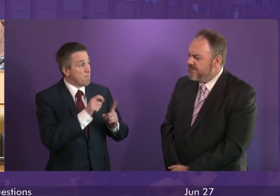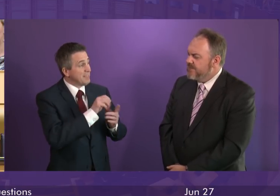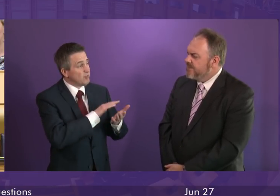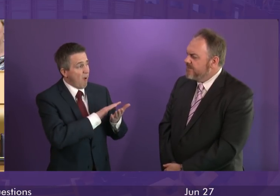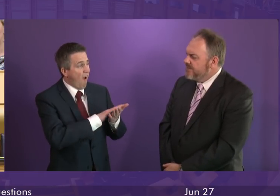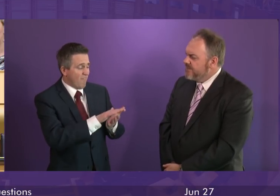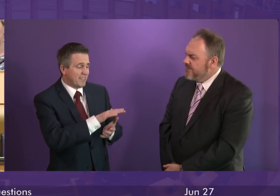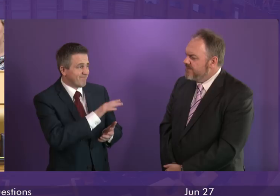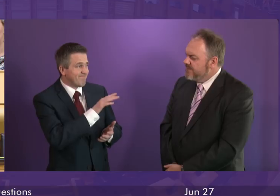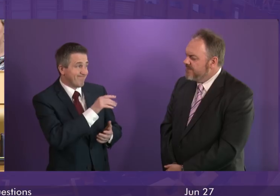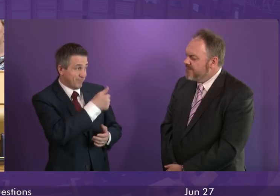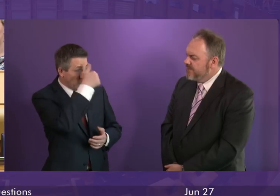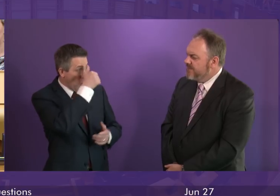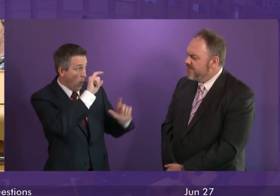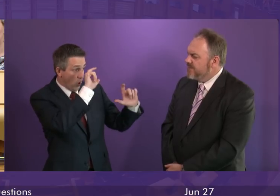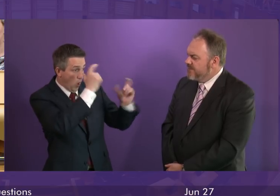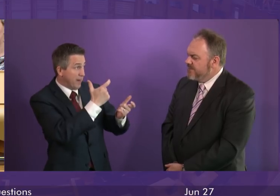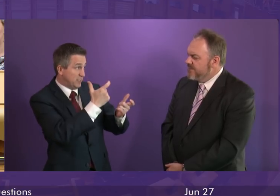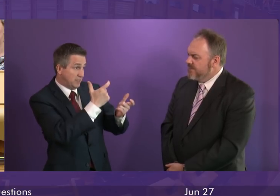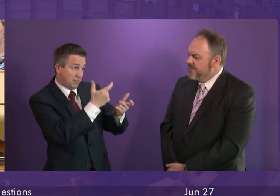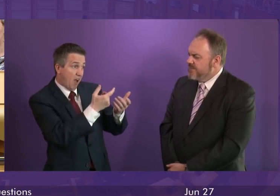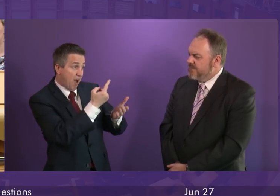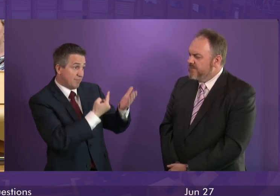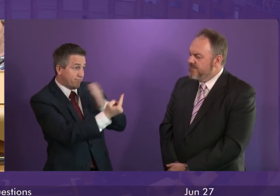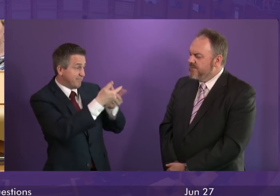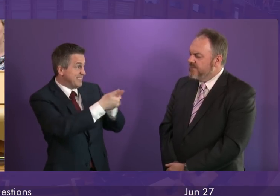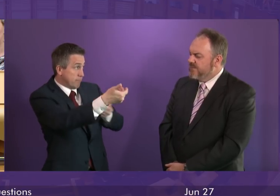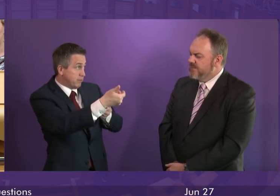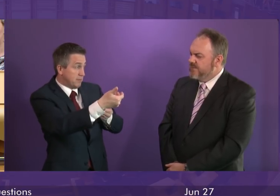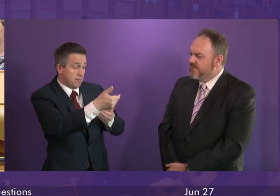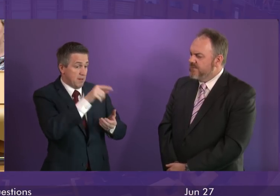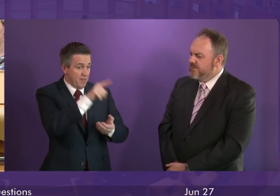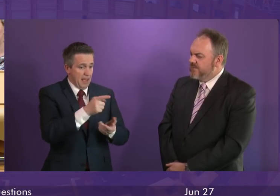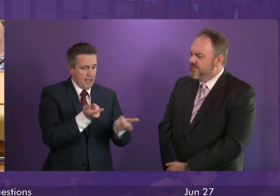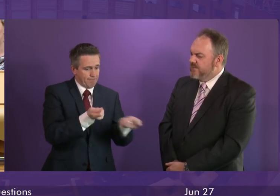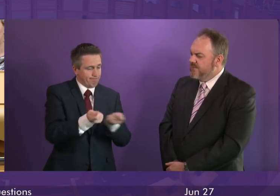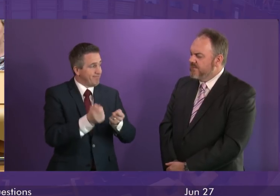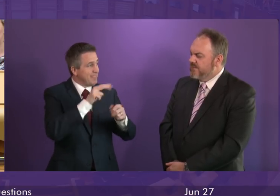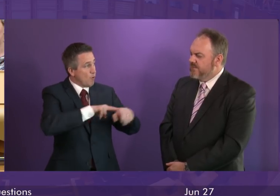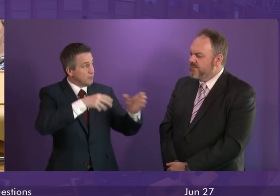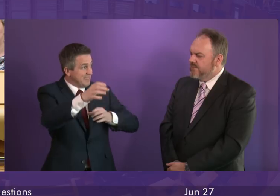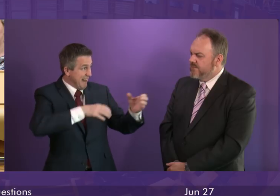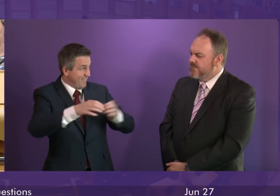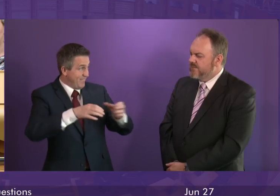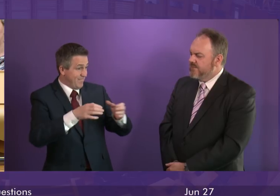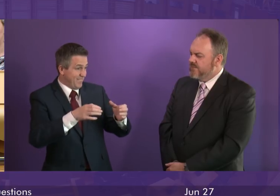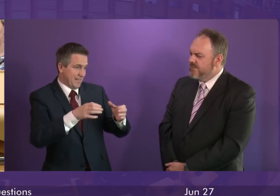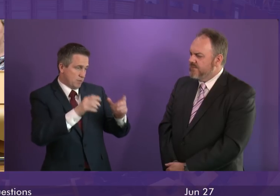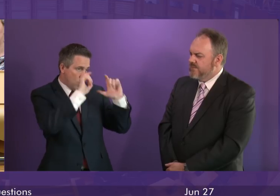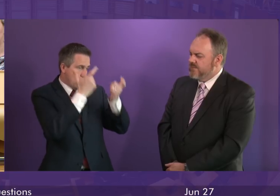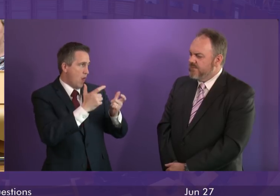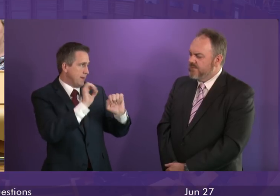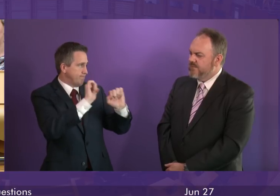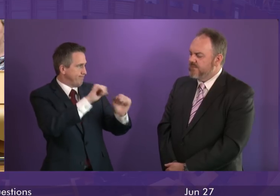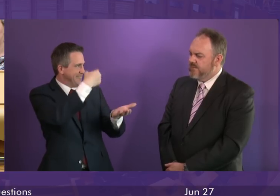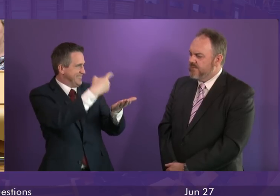knows, colleges operate independently of government. have responsibility for their own staffing provision and these are operational matters for